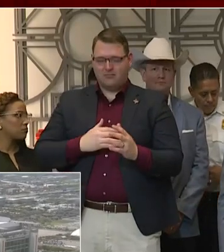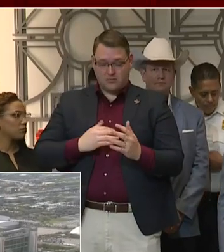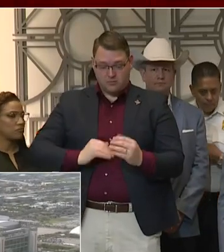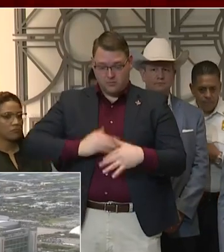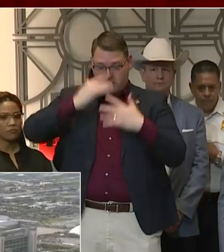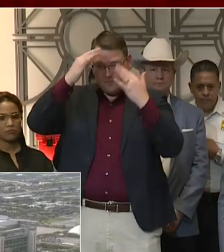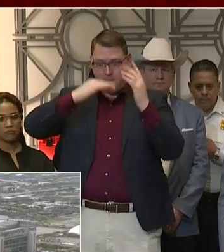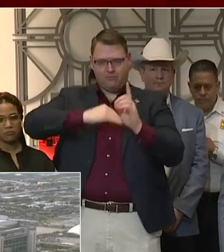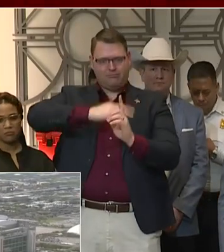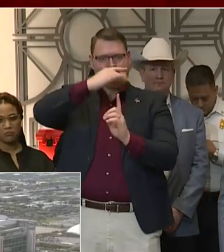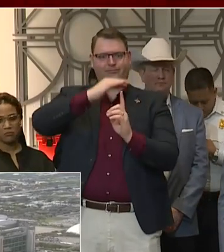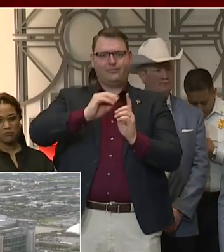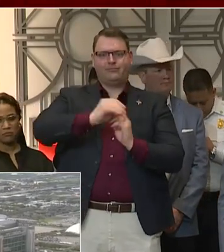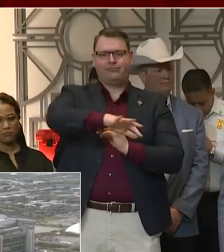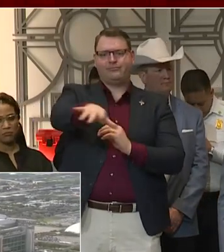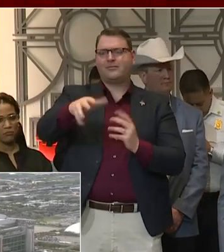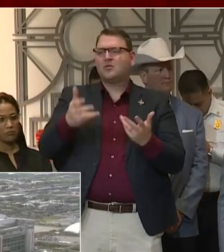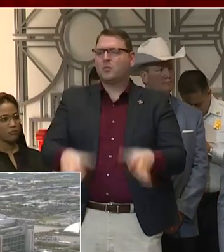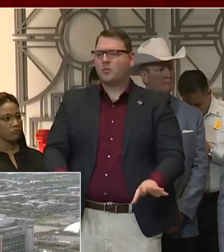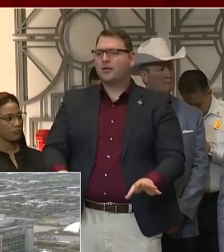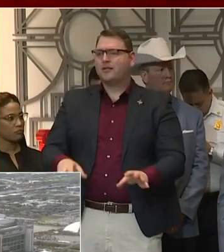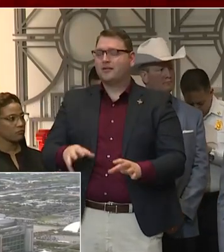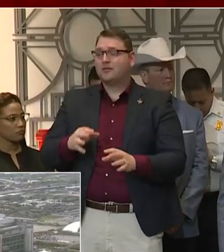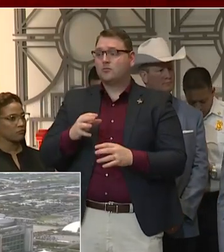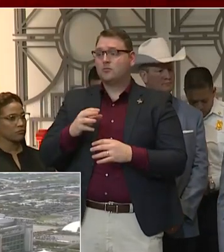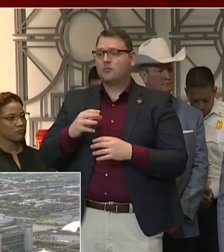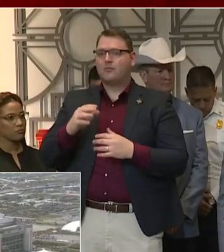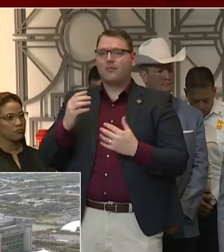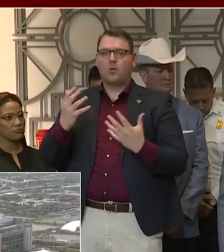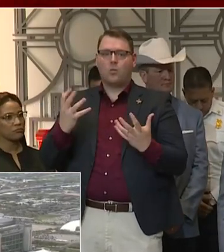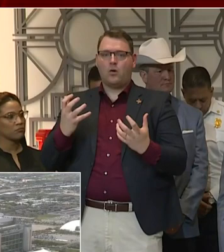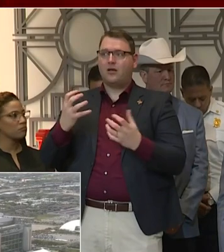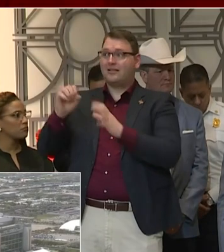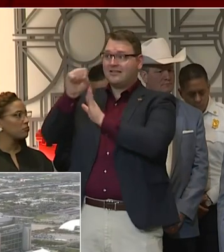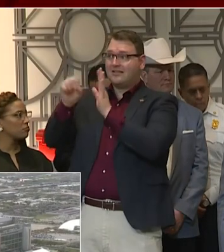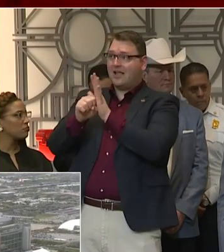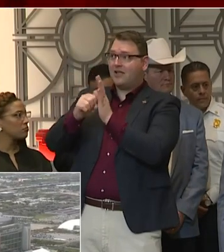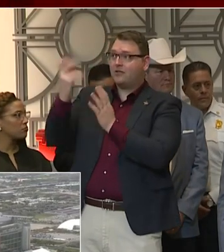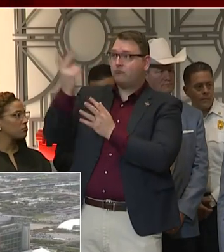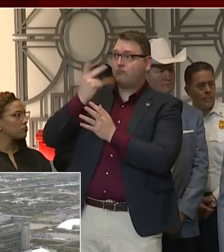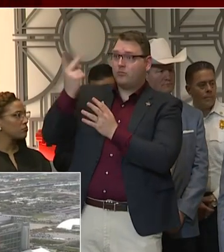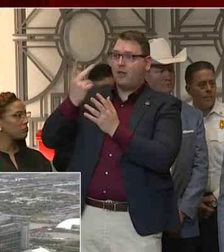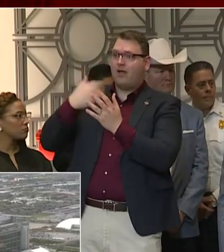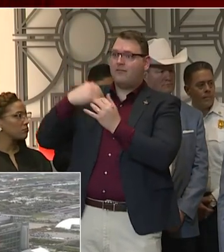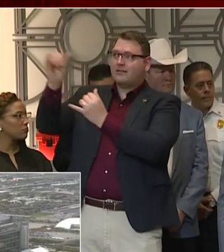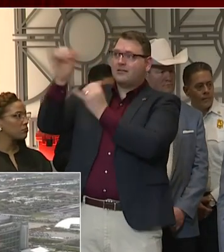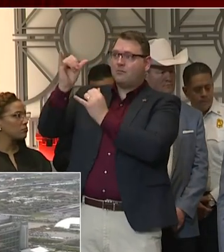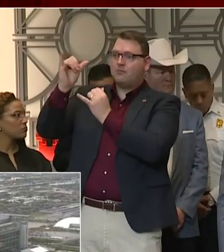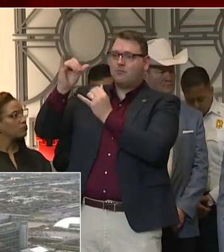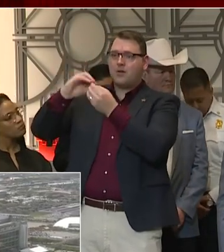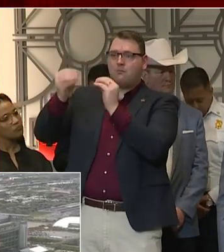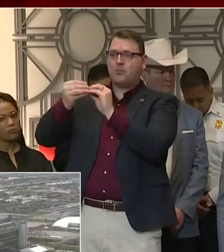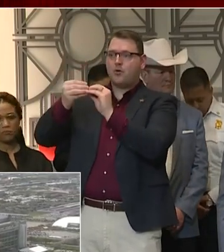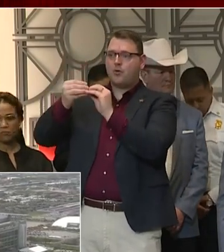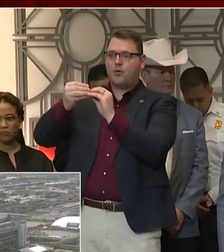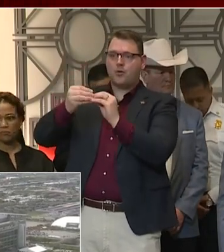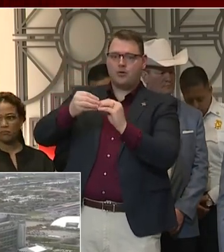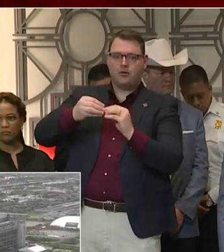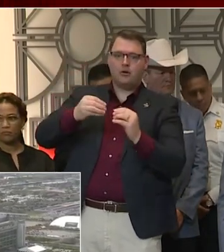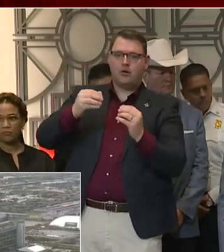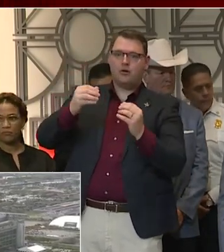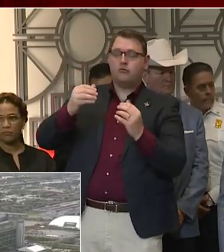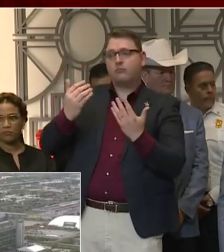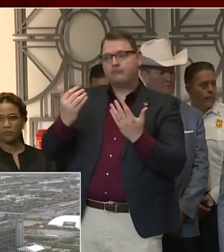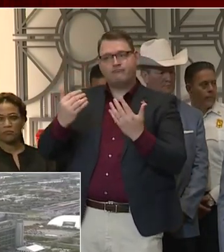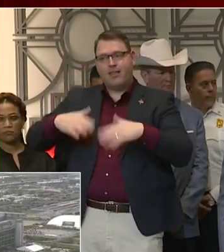has one. The county has one. We're working with the state to try to have the same number. They're not there yet, so we're doing it right now. We have to have our separate lines,